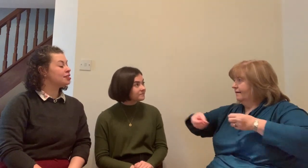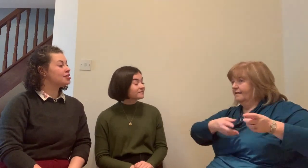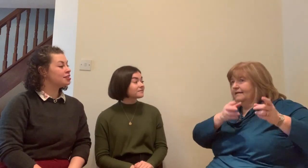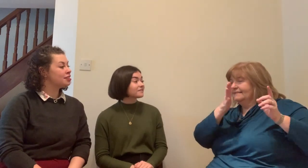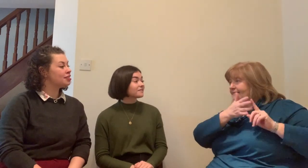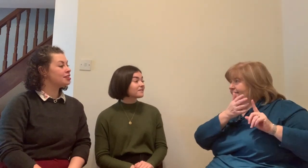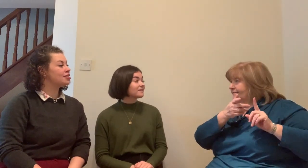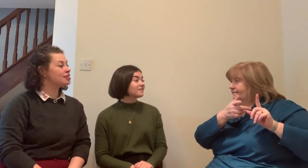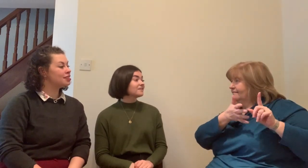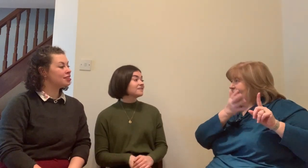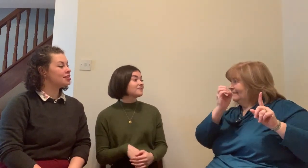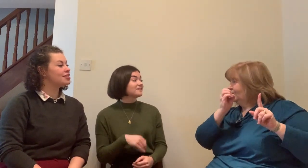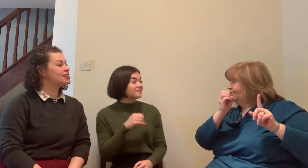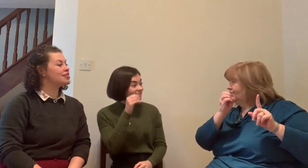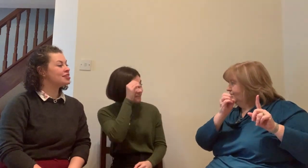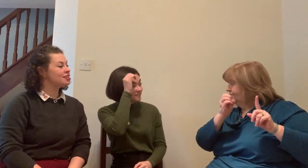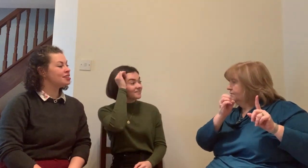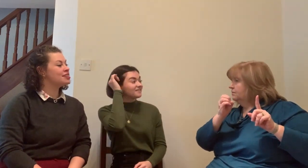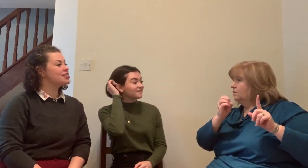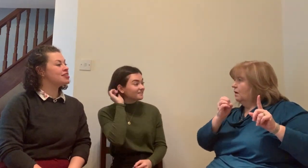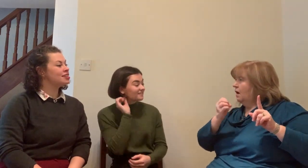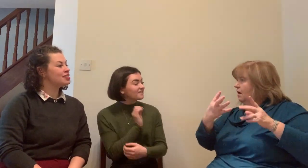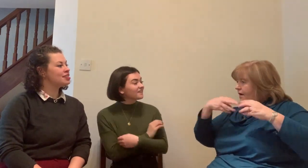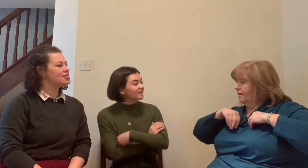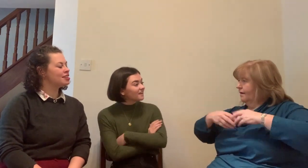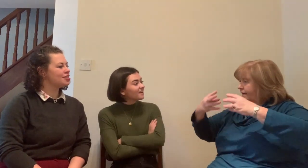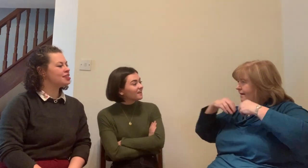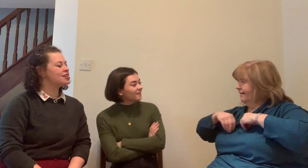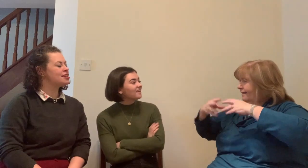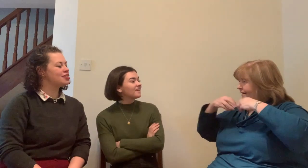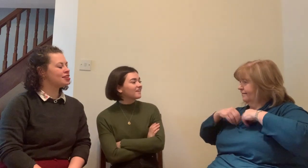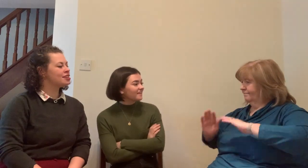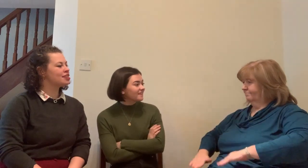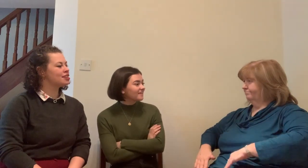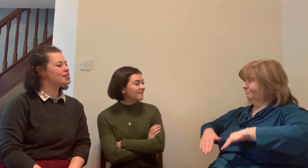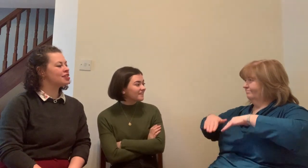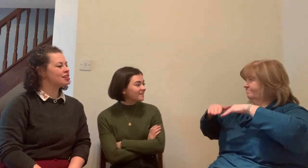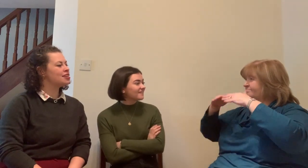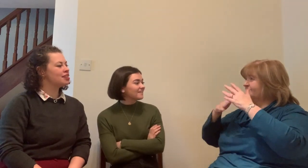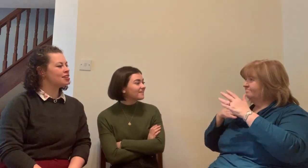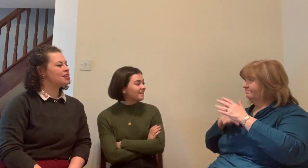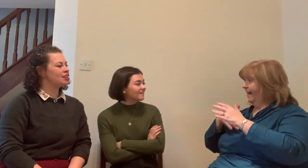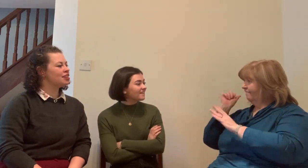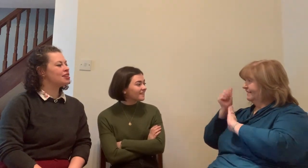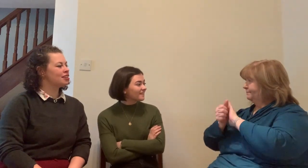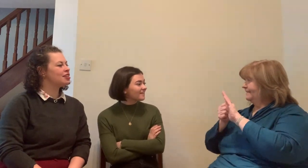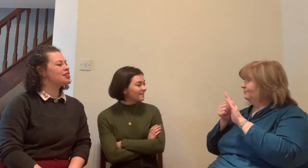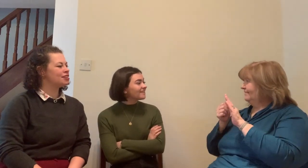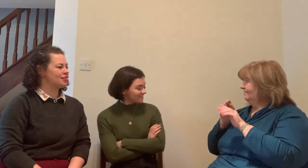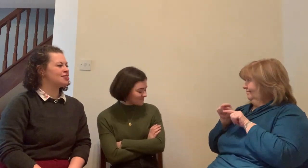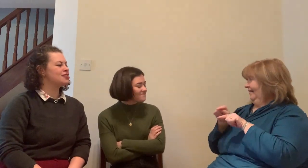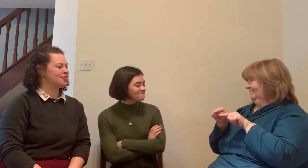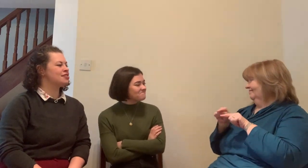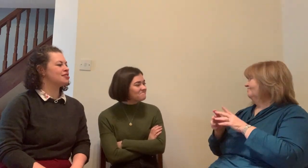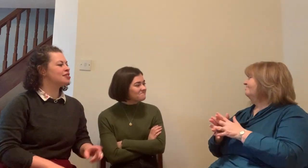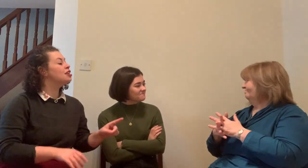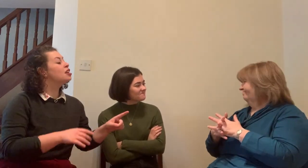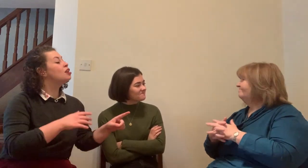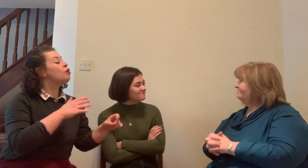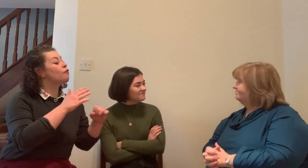Remember this, remember, think about the frustration of this particular man. He's communicating with other deaf people and because of the educational experience that led to